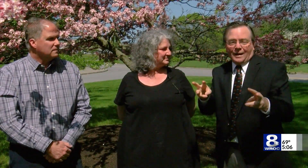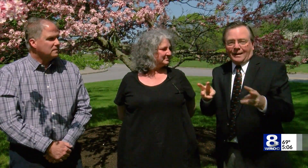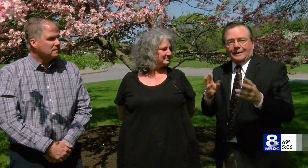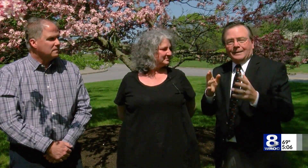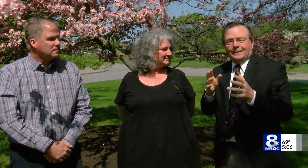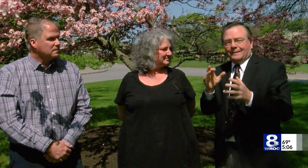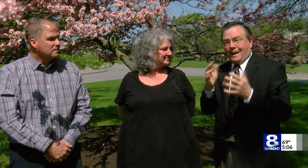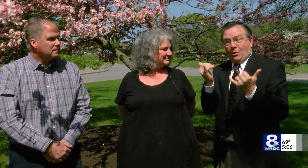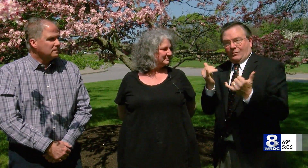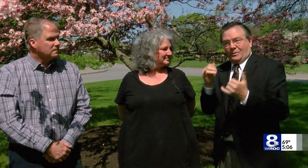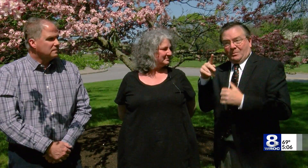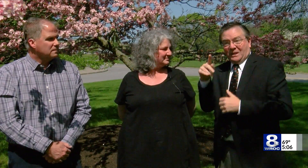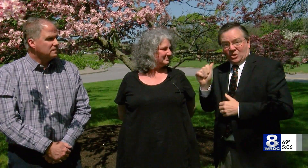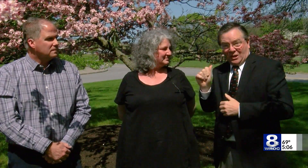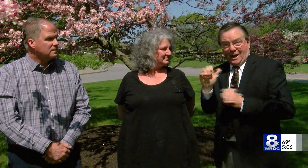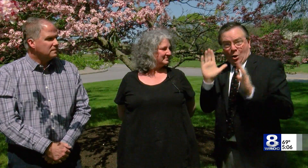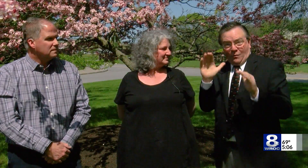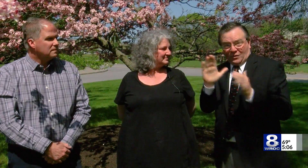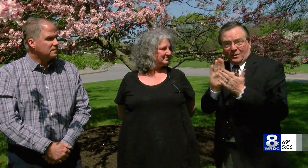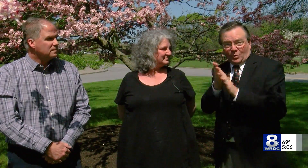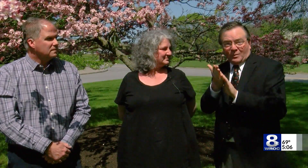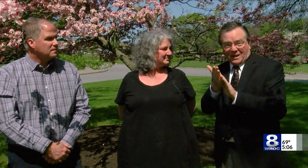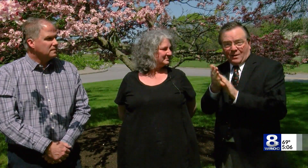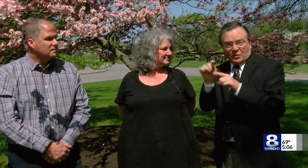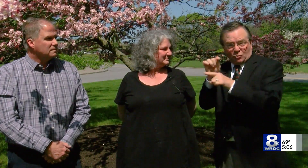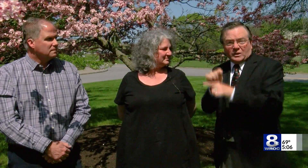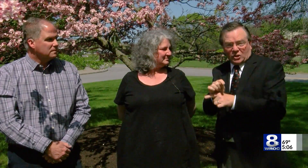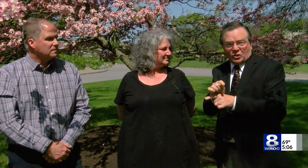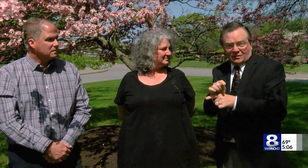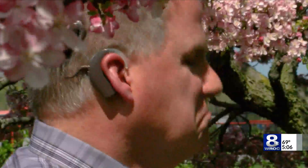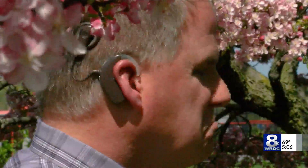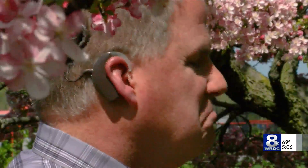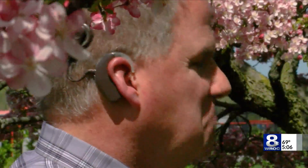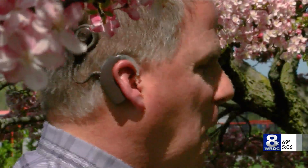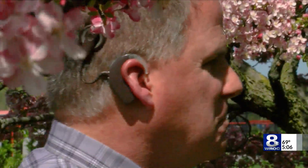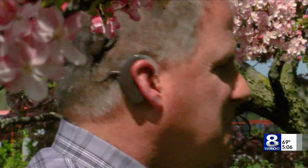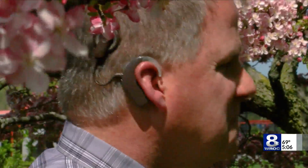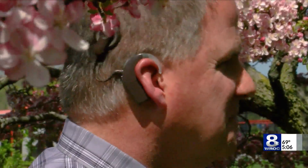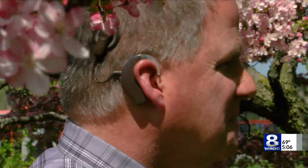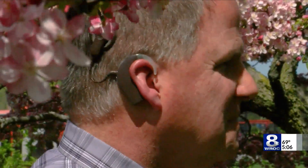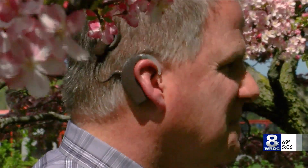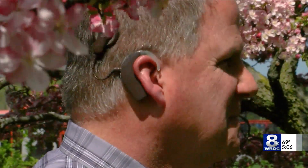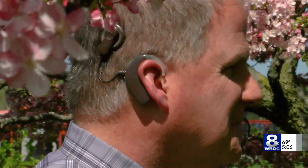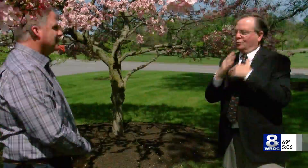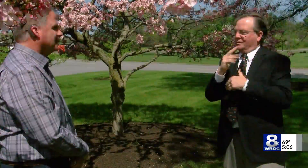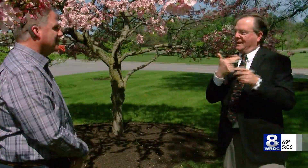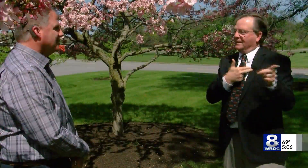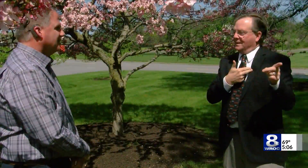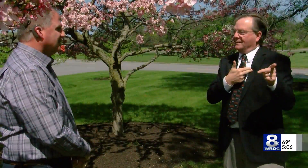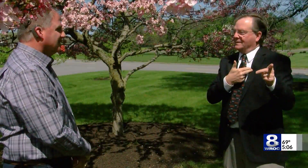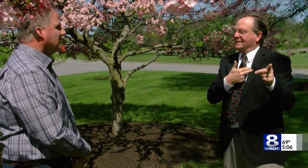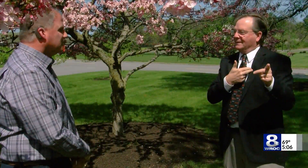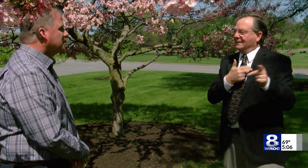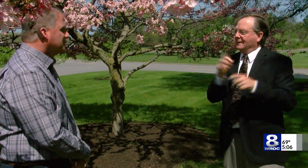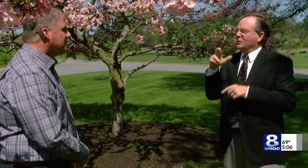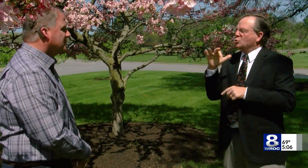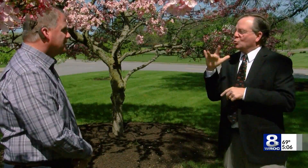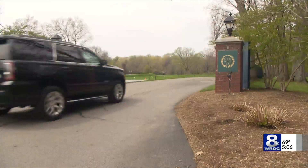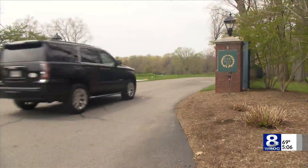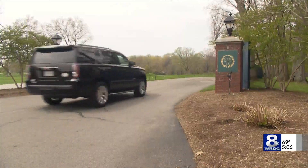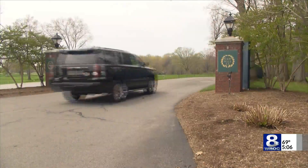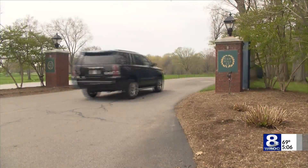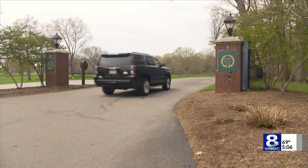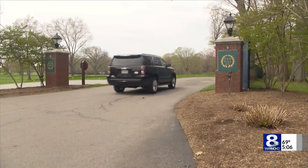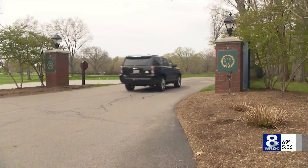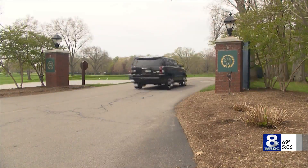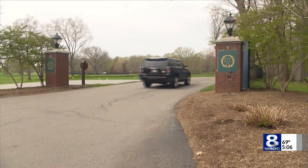positive way. Now the PGA hopefully will become a tradition. Mark Funtner is a professor here at RIT NTID plus an